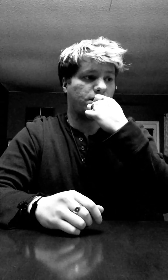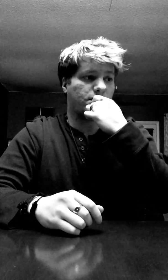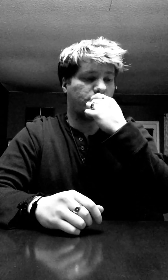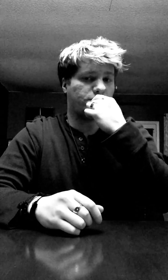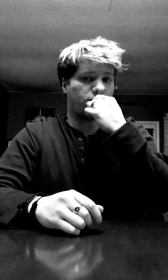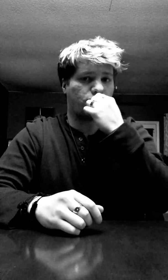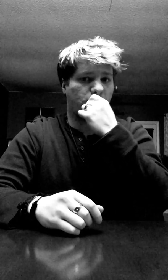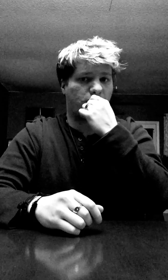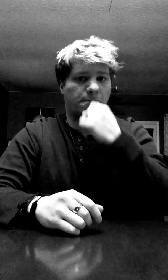Did you know, um,